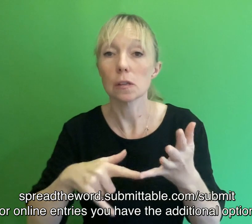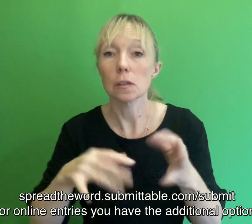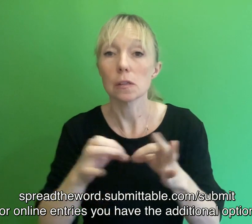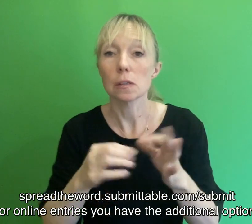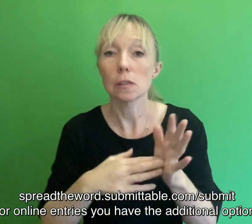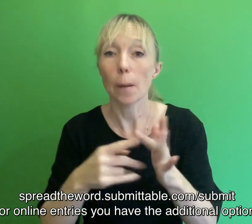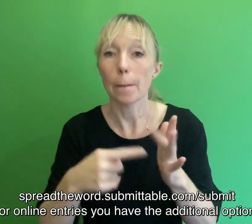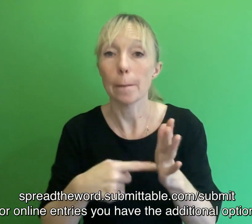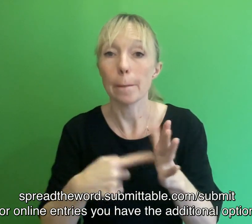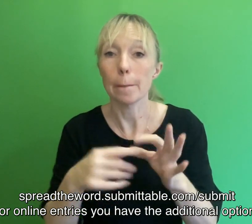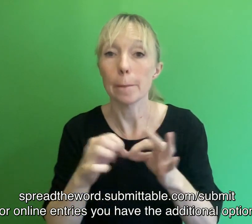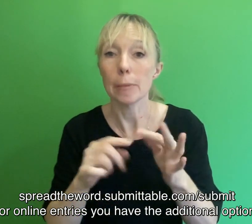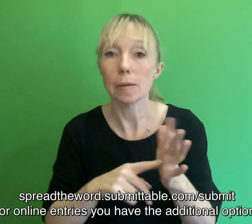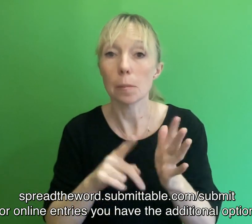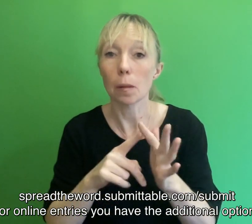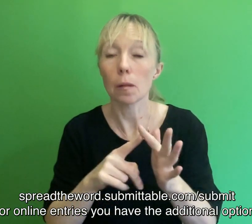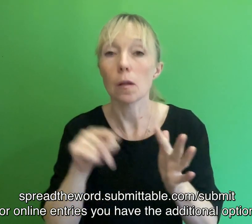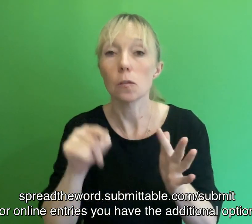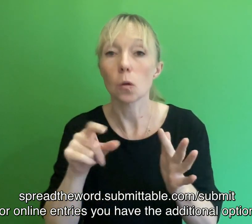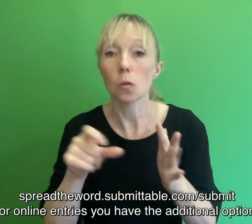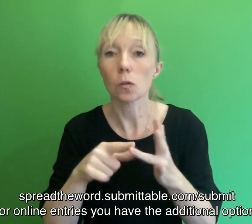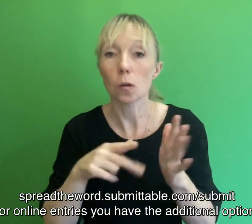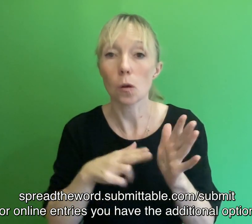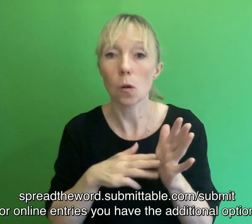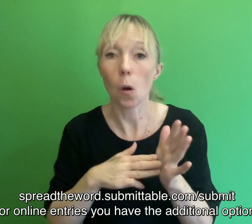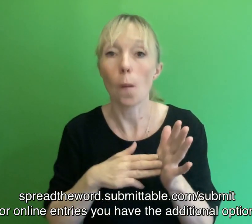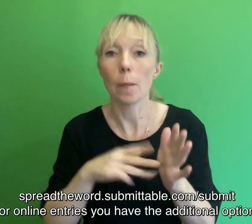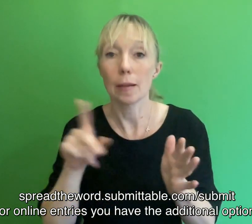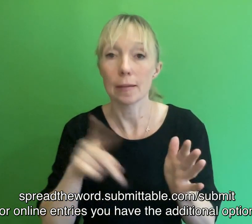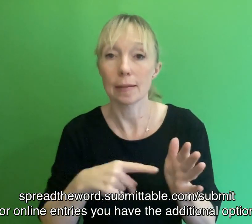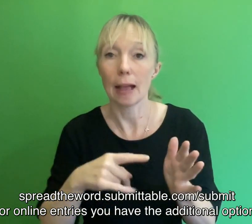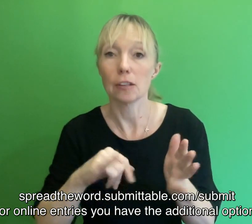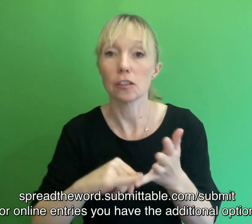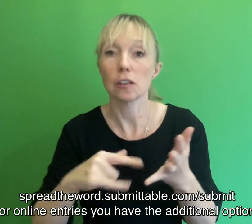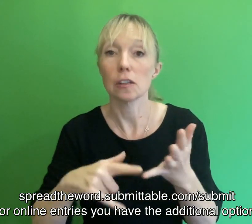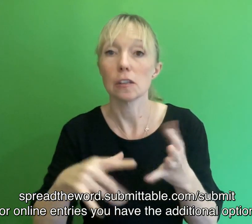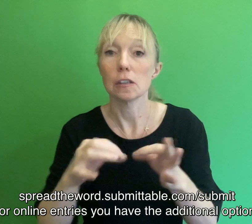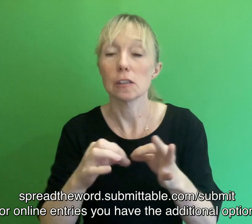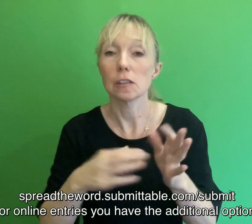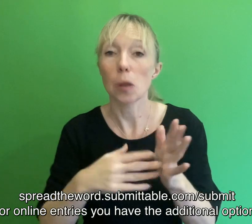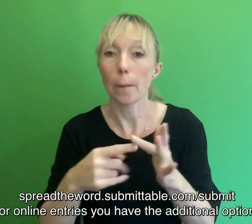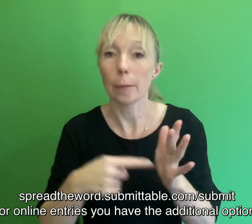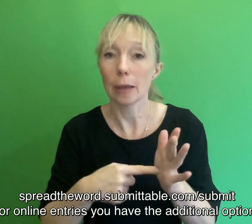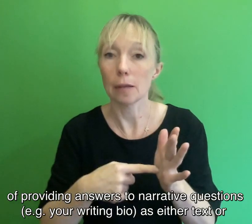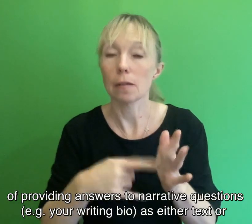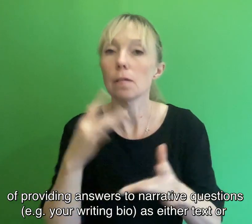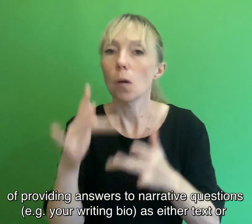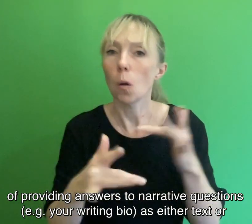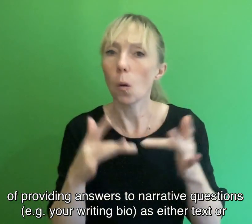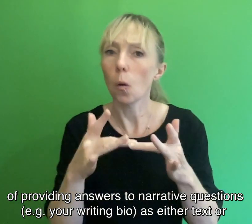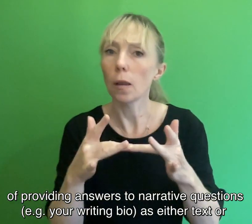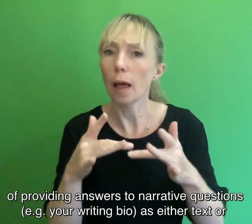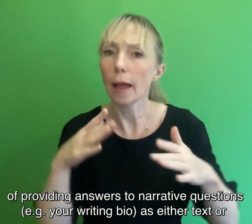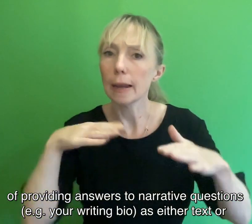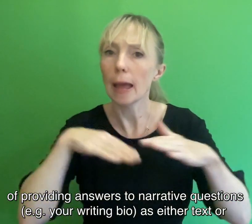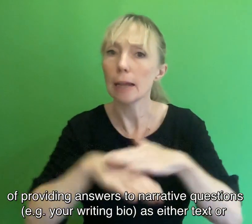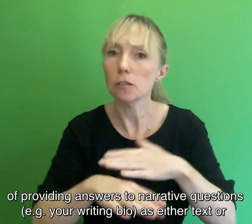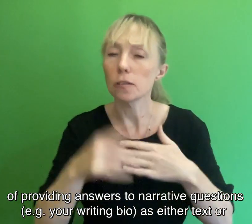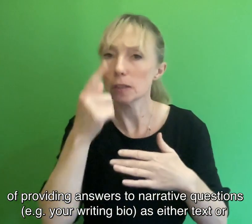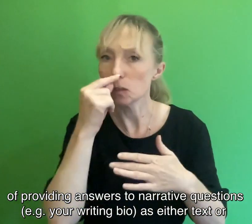online entries, you have the additional option of providing answers to narrative questions,